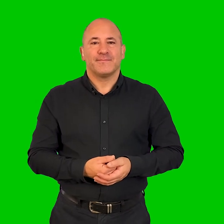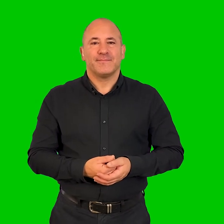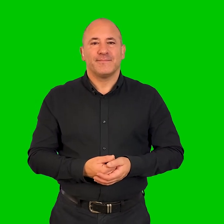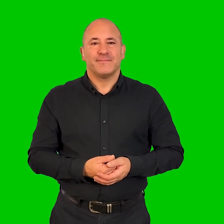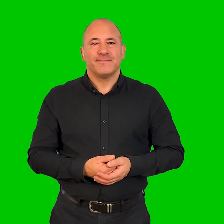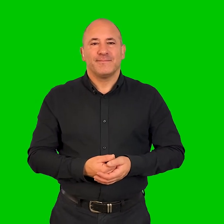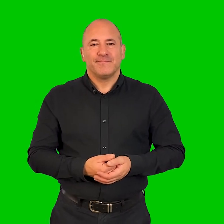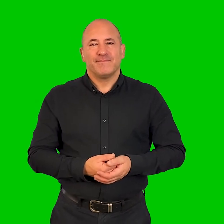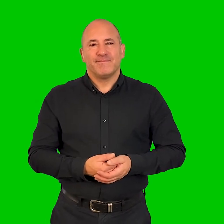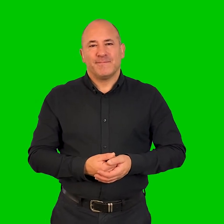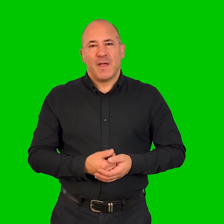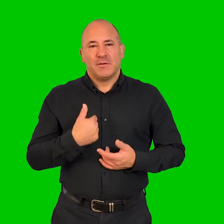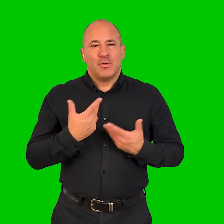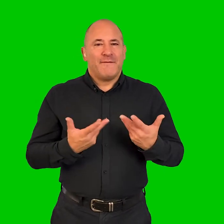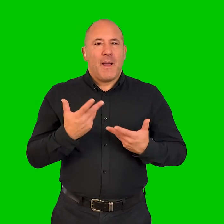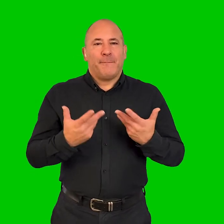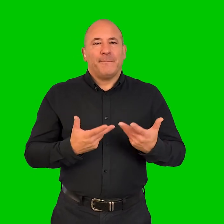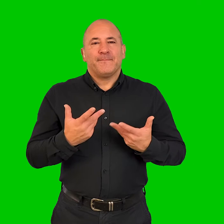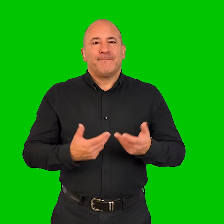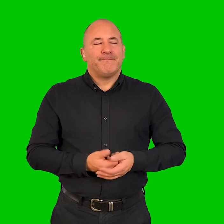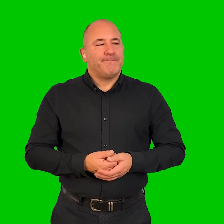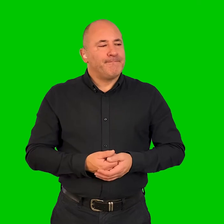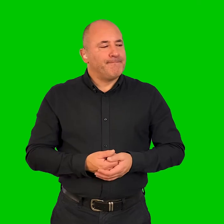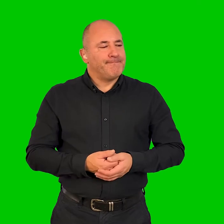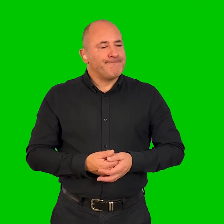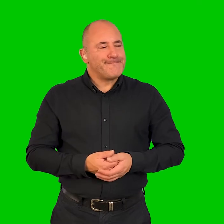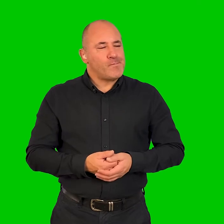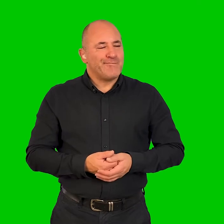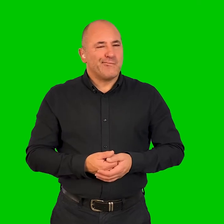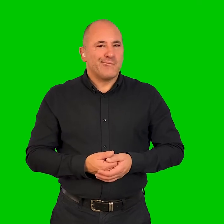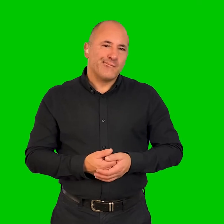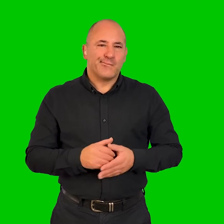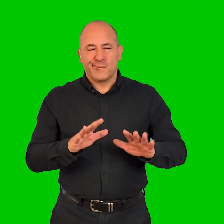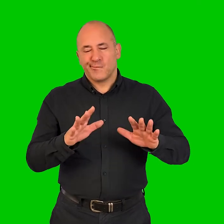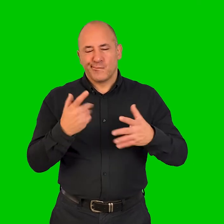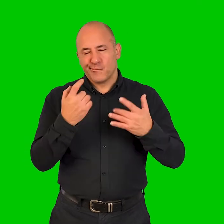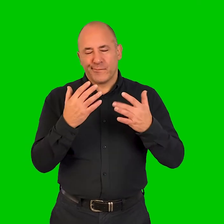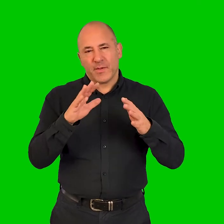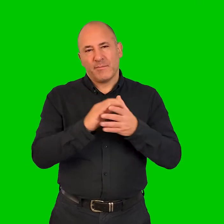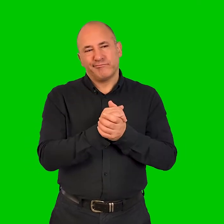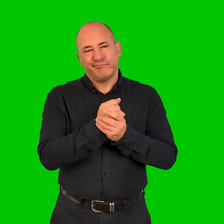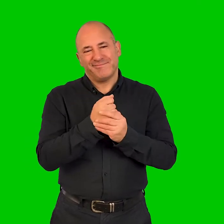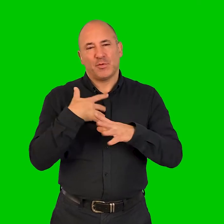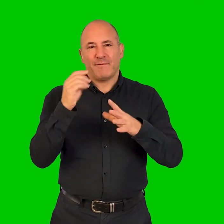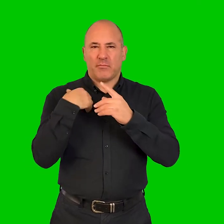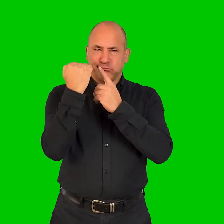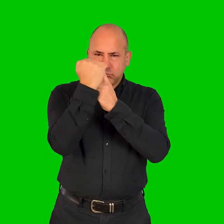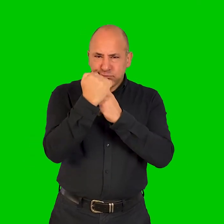but I was, above everything, I was kind of conditioned,